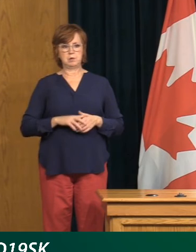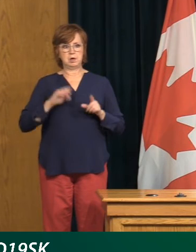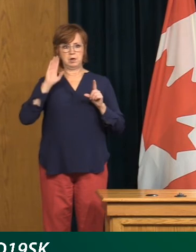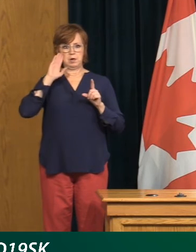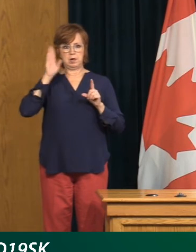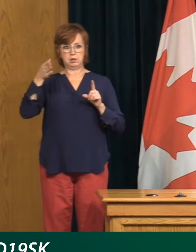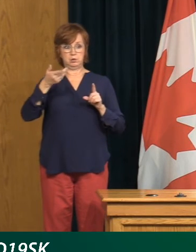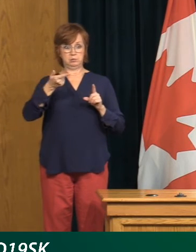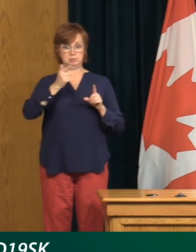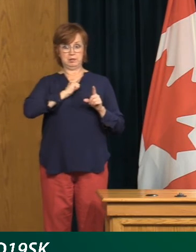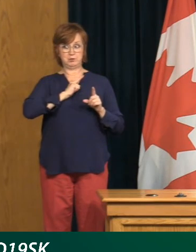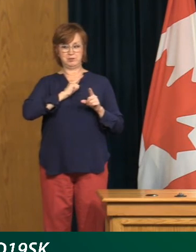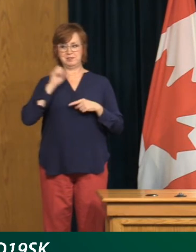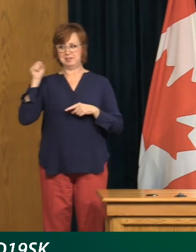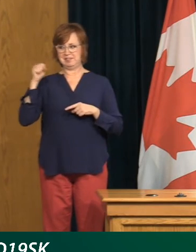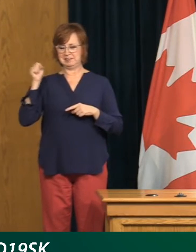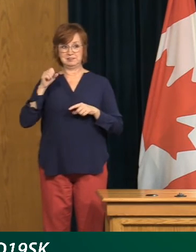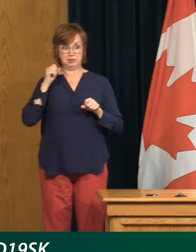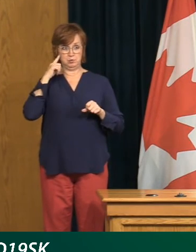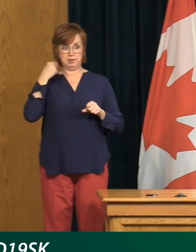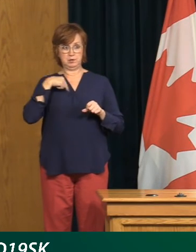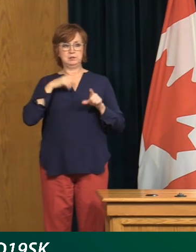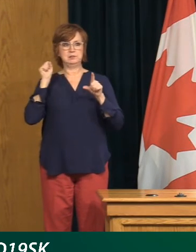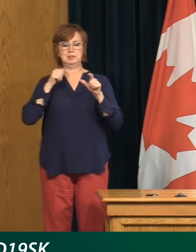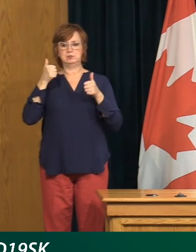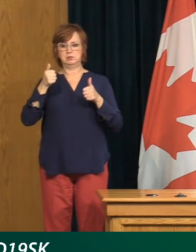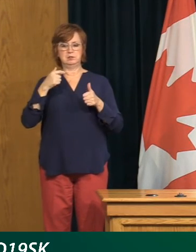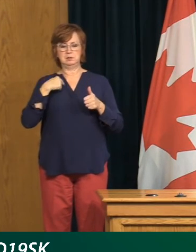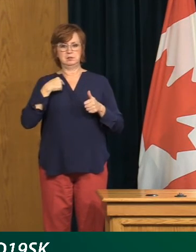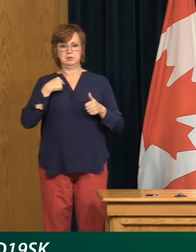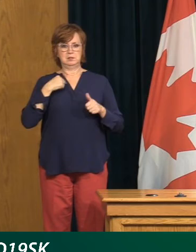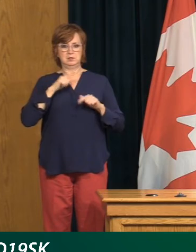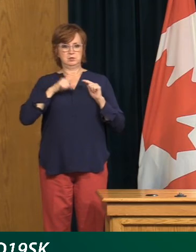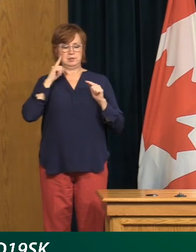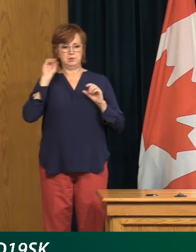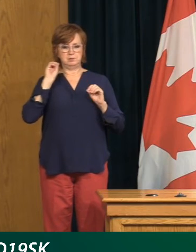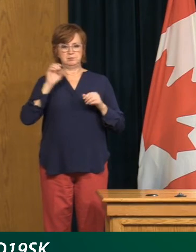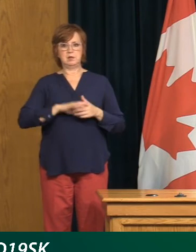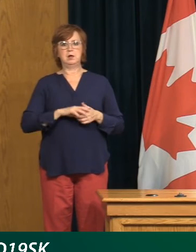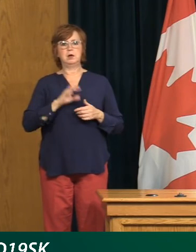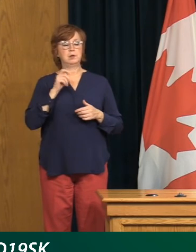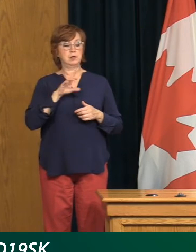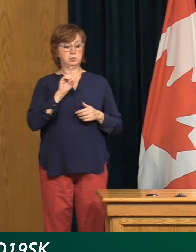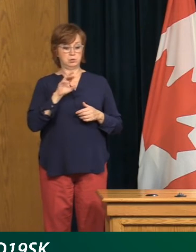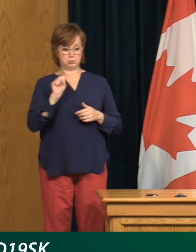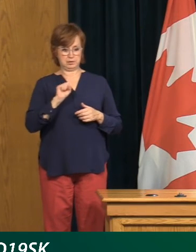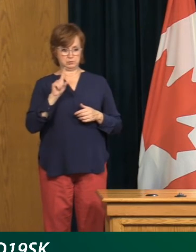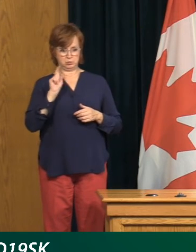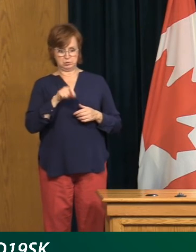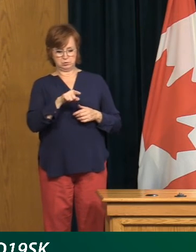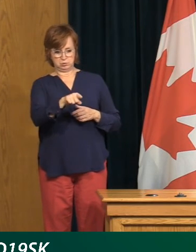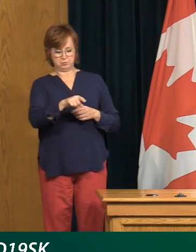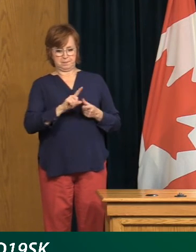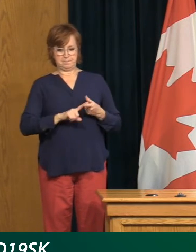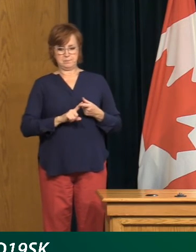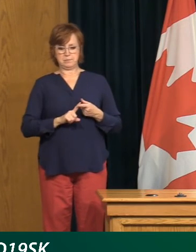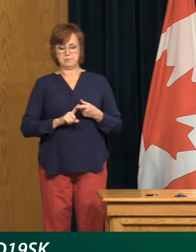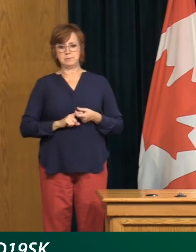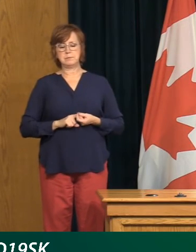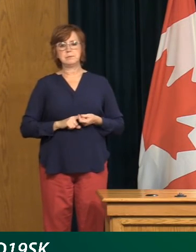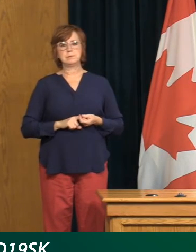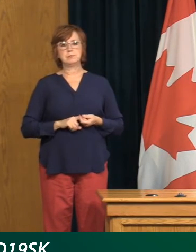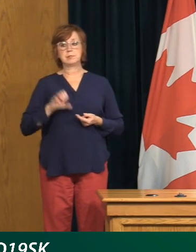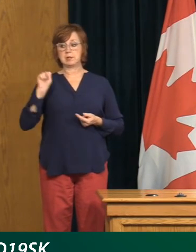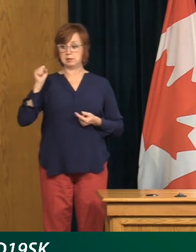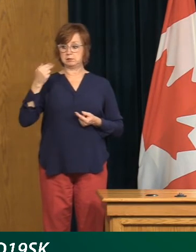Is it my turn? Yes, Nathaniel, you can hear us? Oh, okay. Sorry, I didn't hear the prompt. Dr. Shahab, I'm wondering what plans